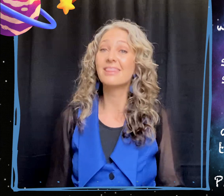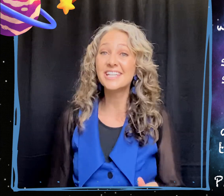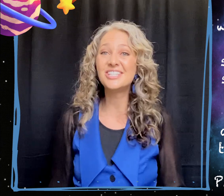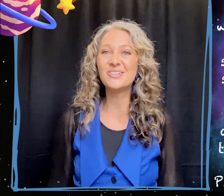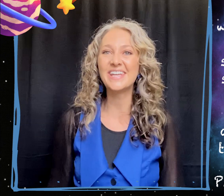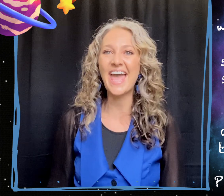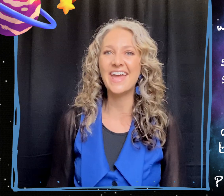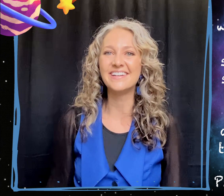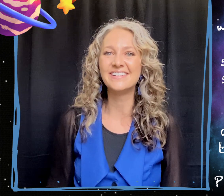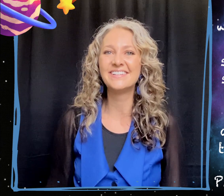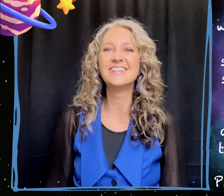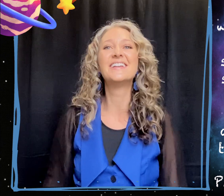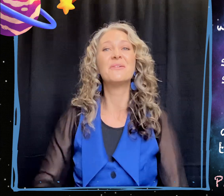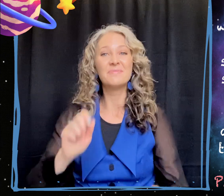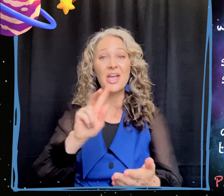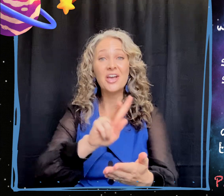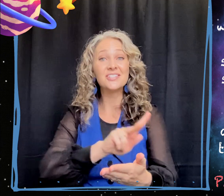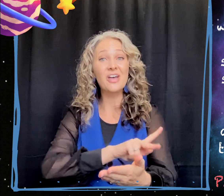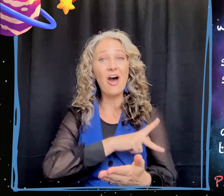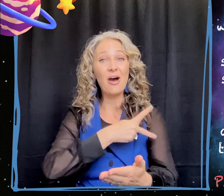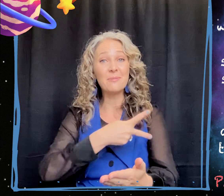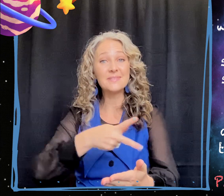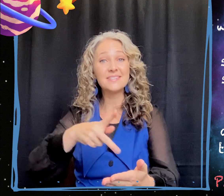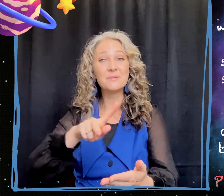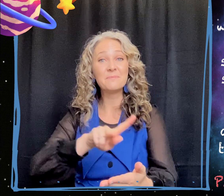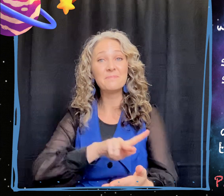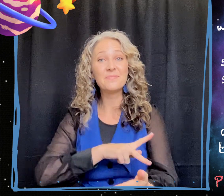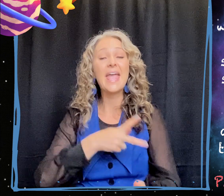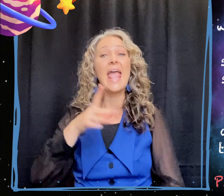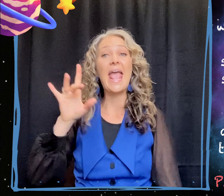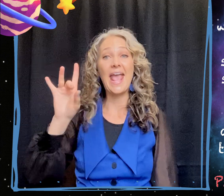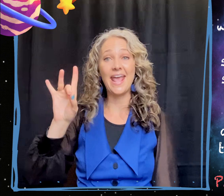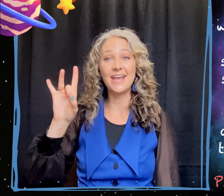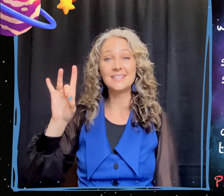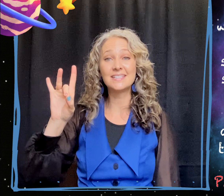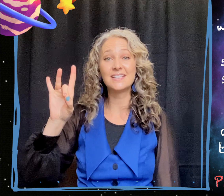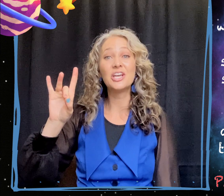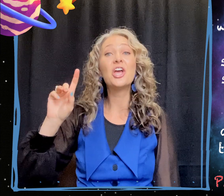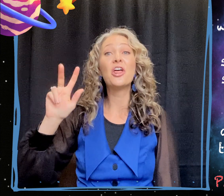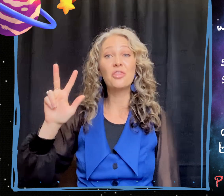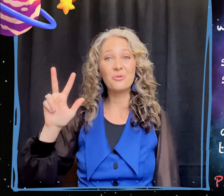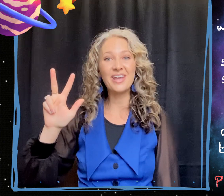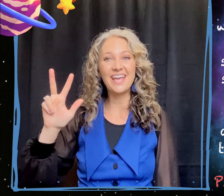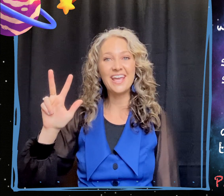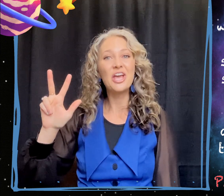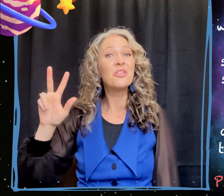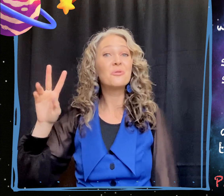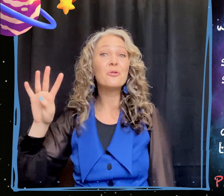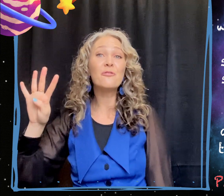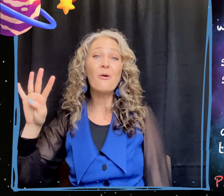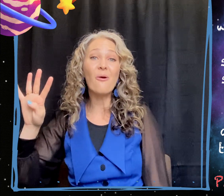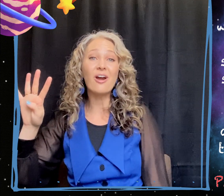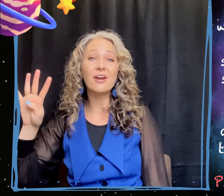Let's do it again. Psalms 8, 3 through 4.